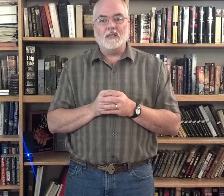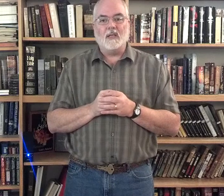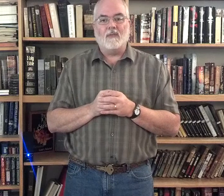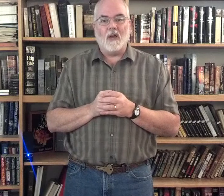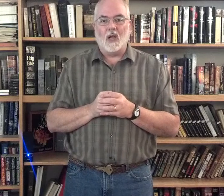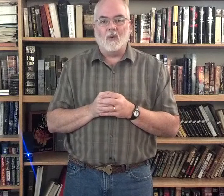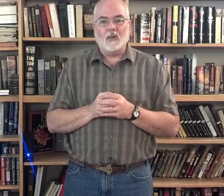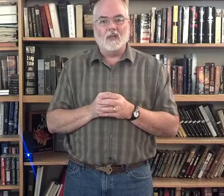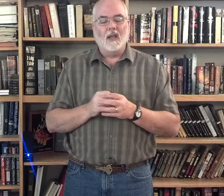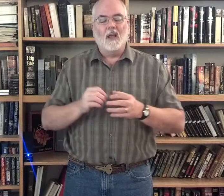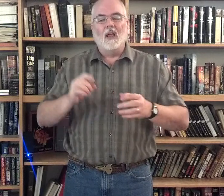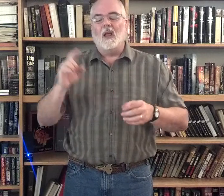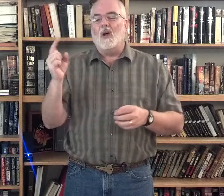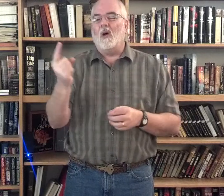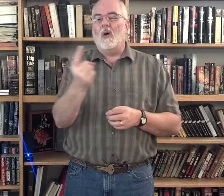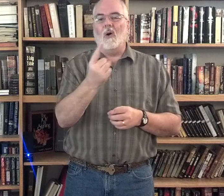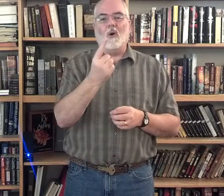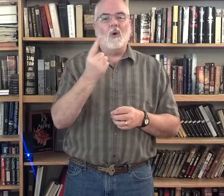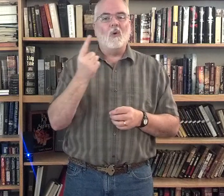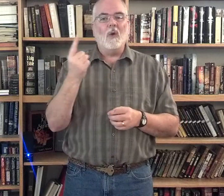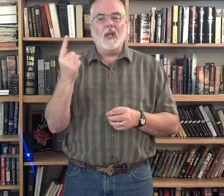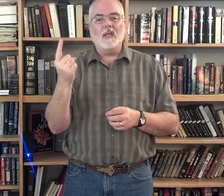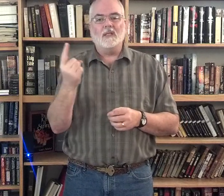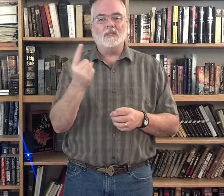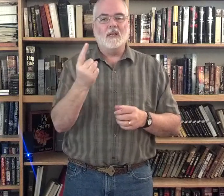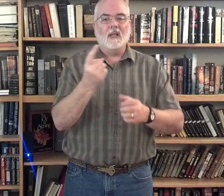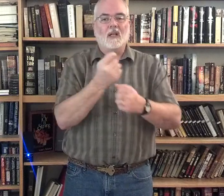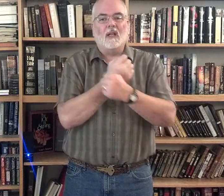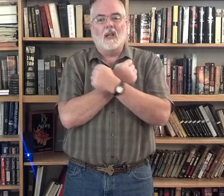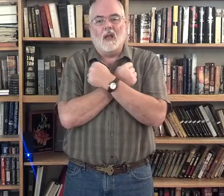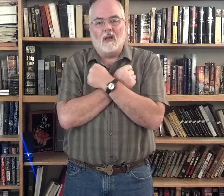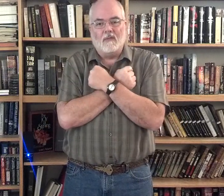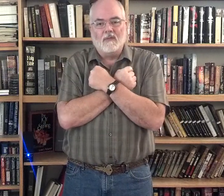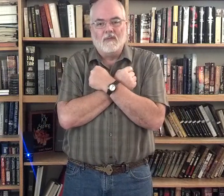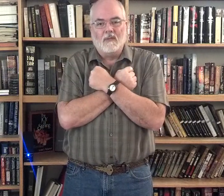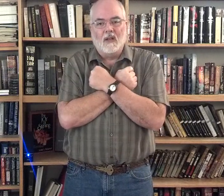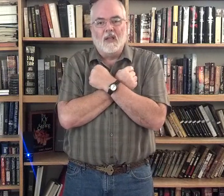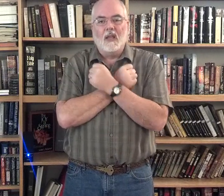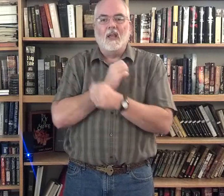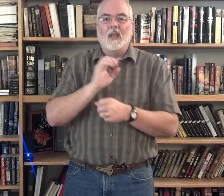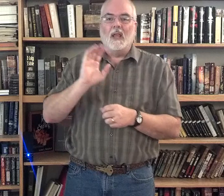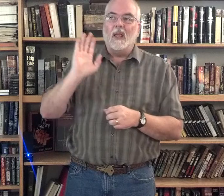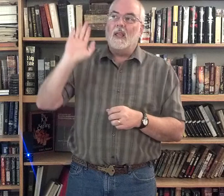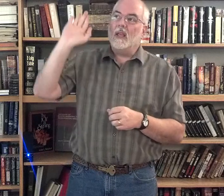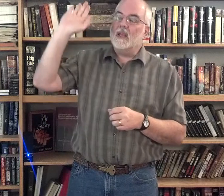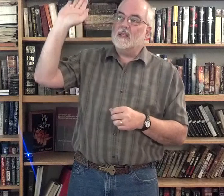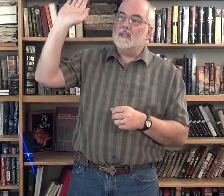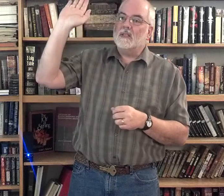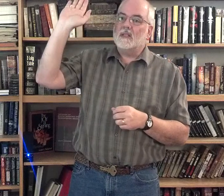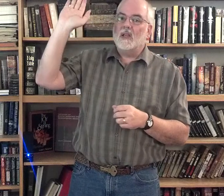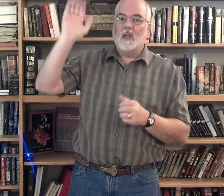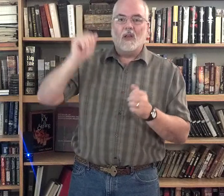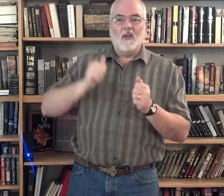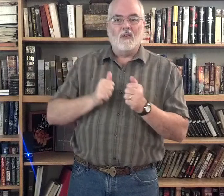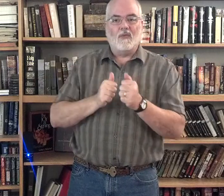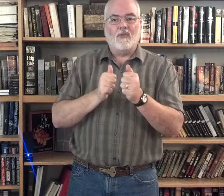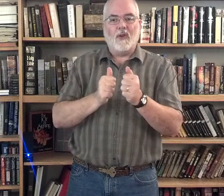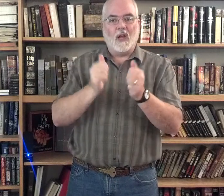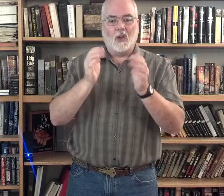followers. He had loved his followers